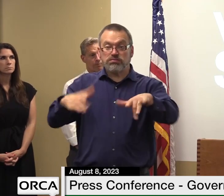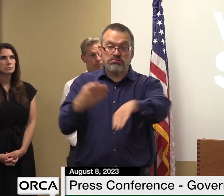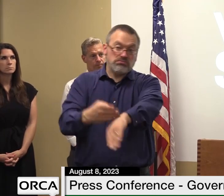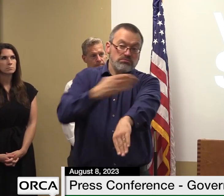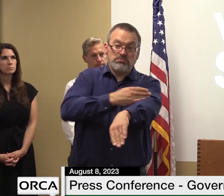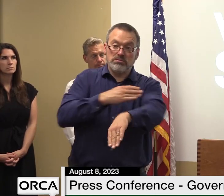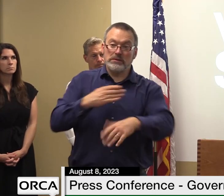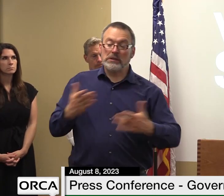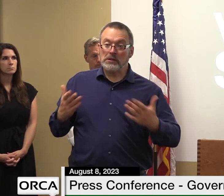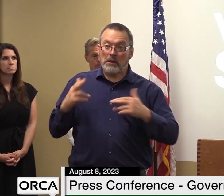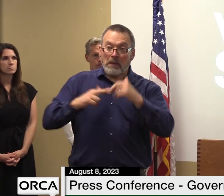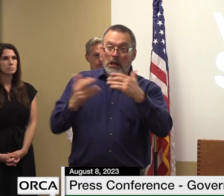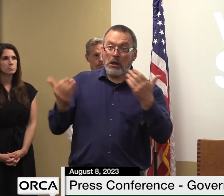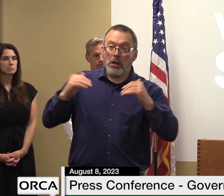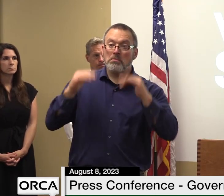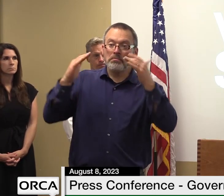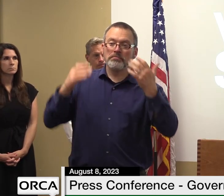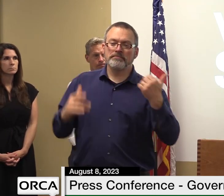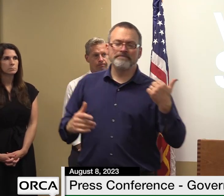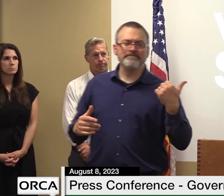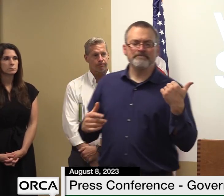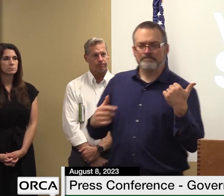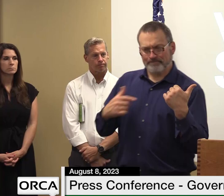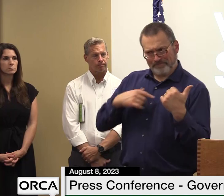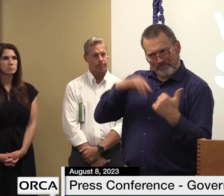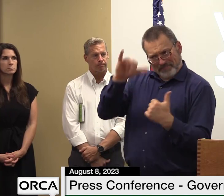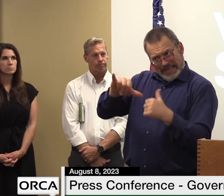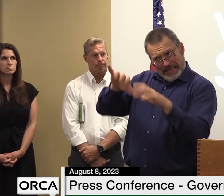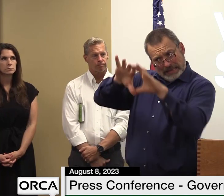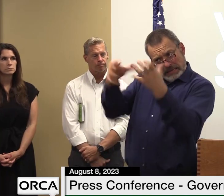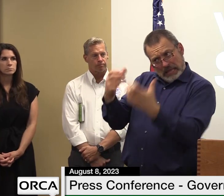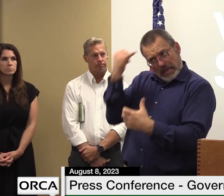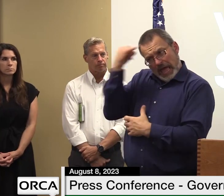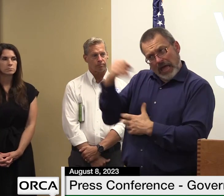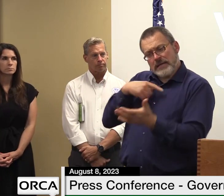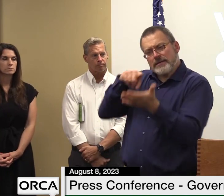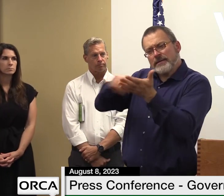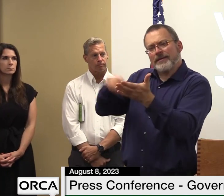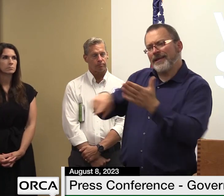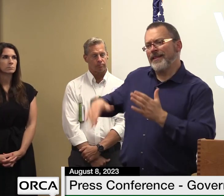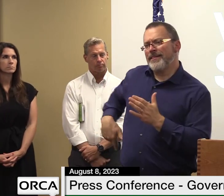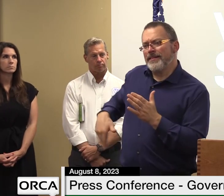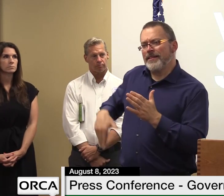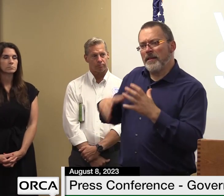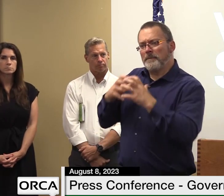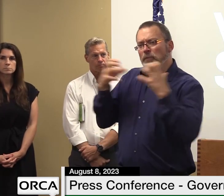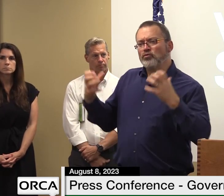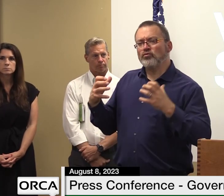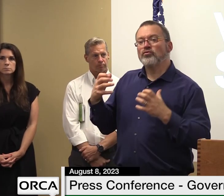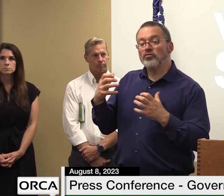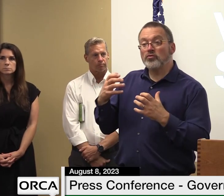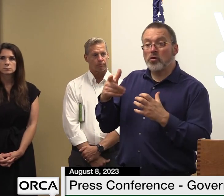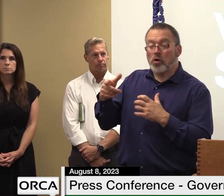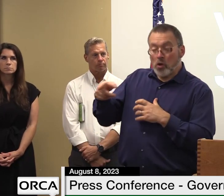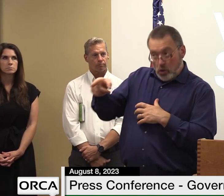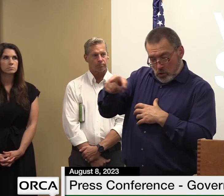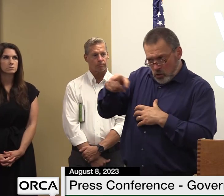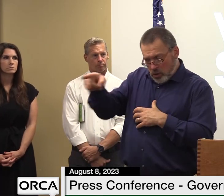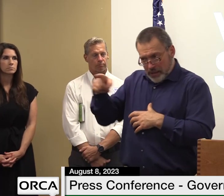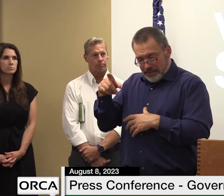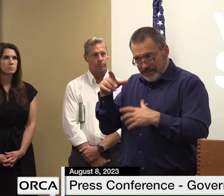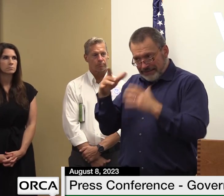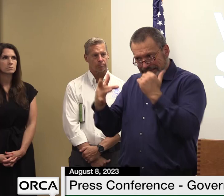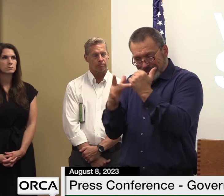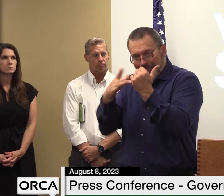learn more about that obviously anything we can do to engage those in the tech late in that